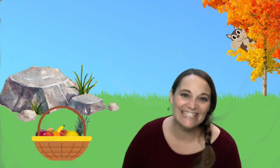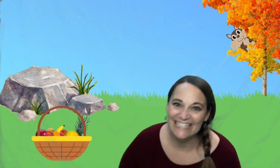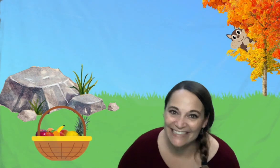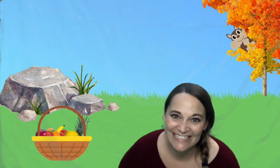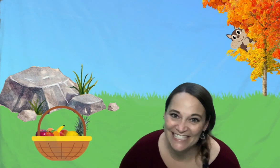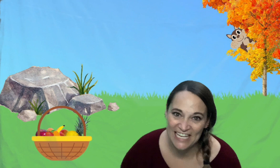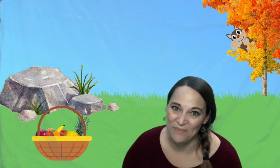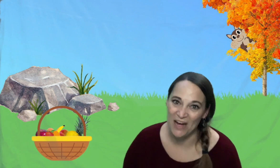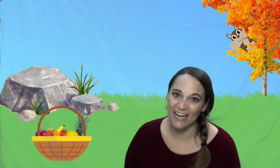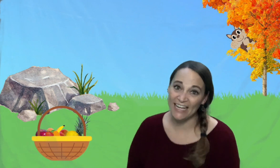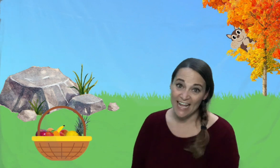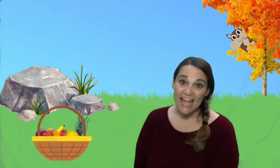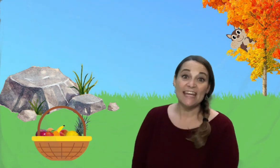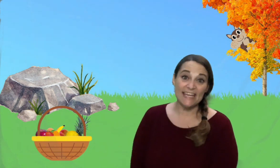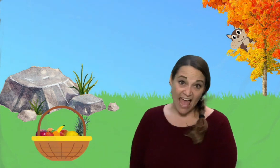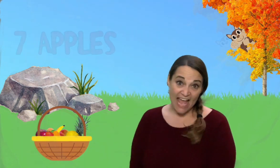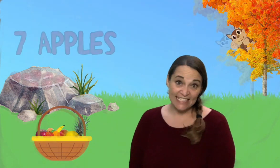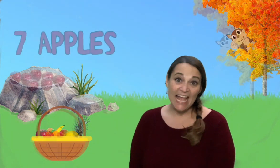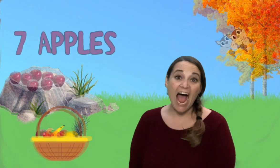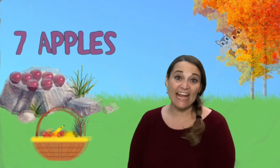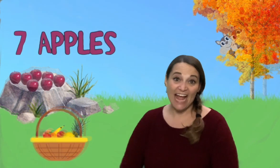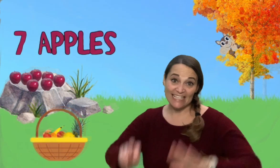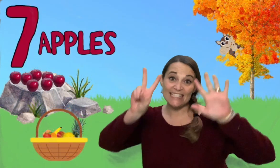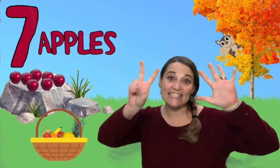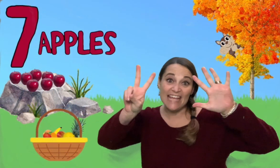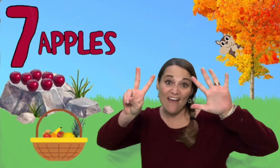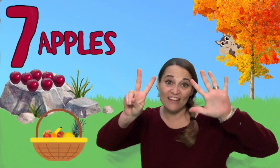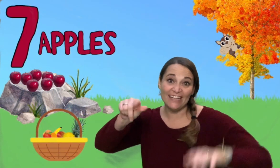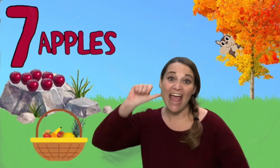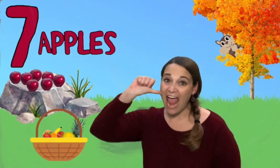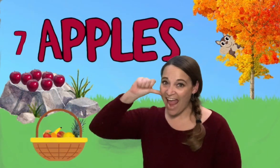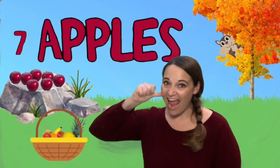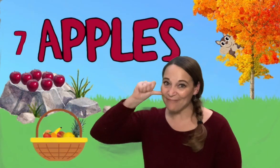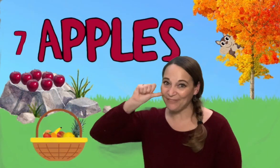silly chipmunk. Next, I got seven apples.